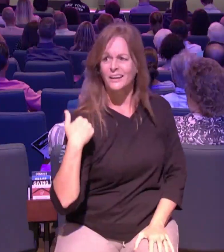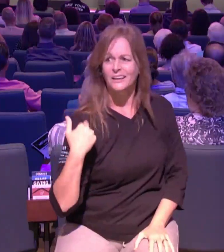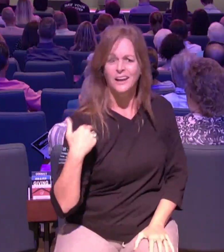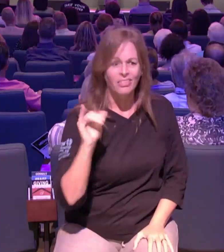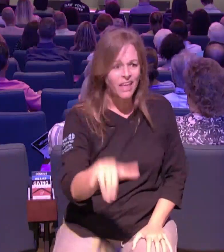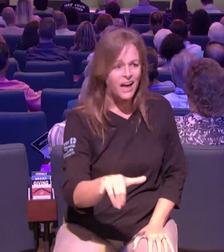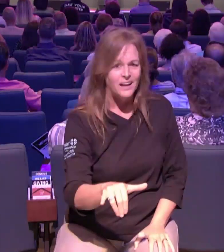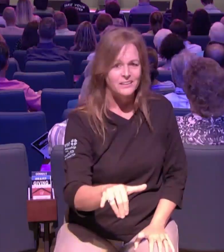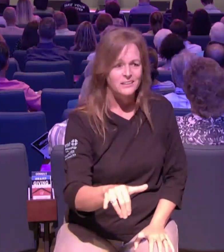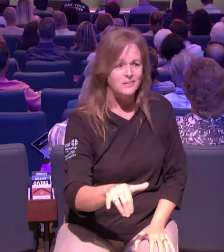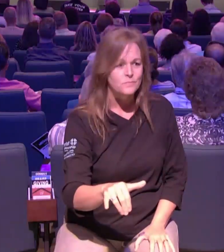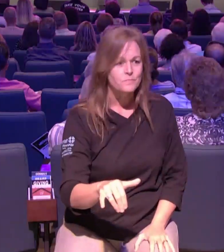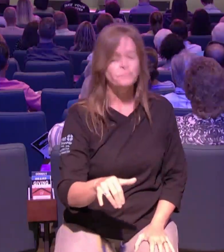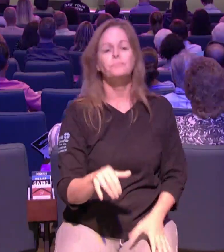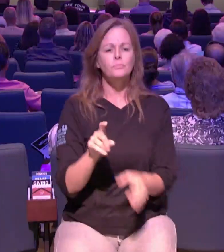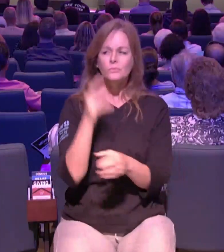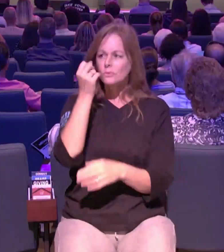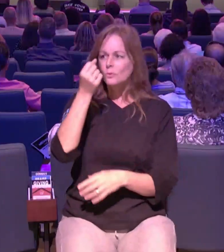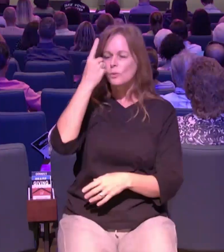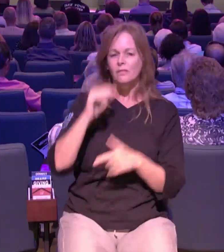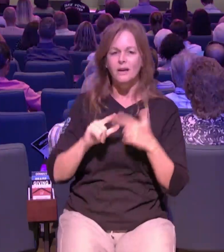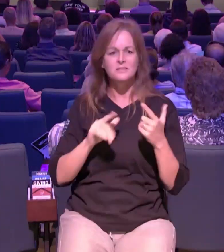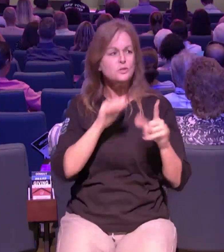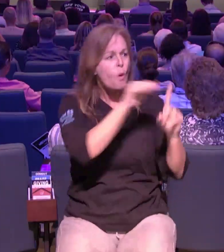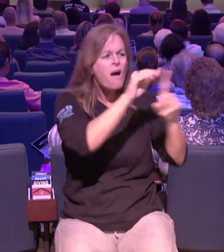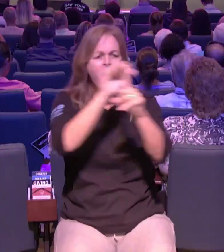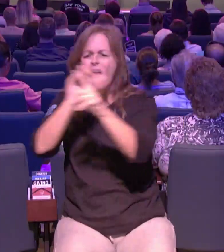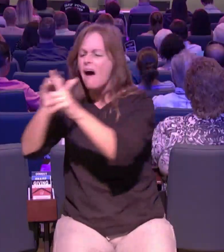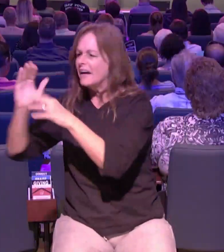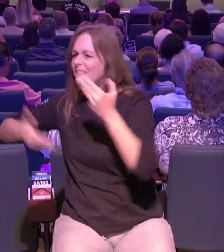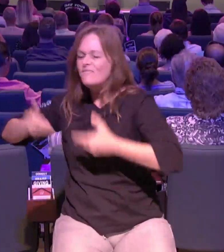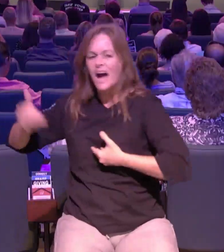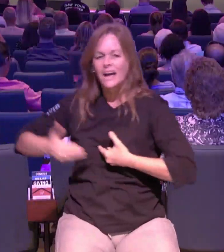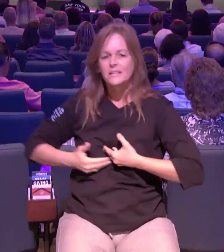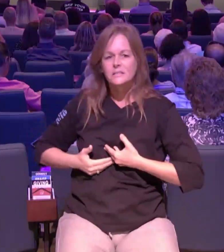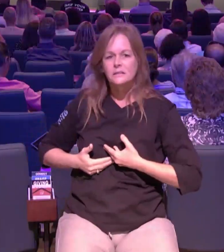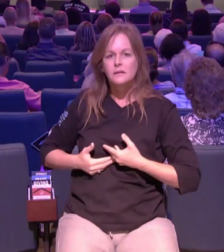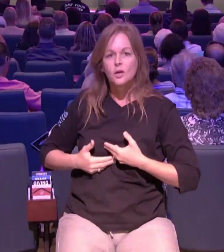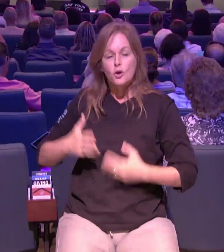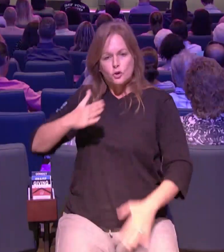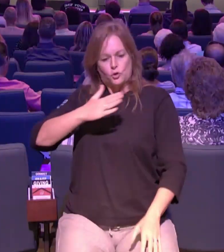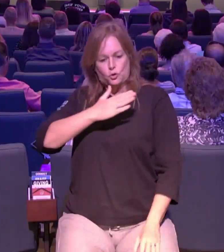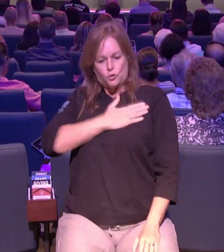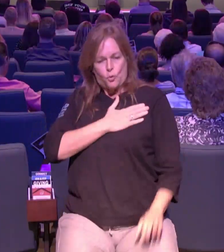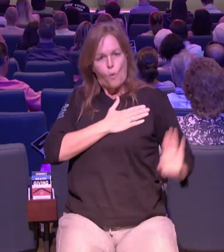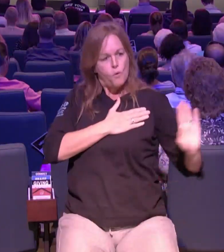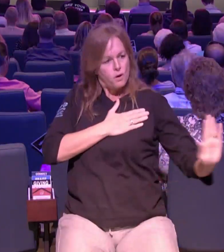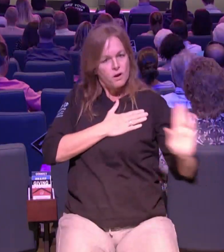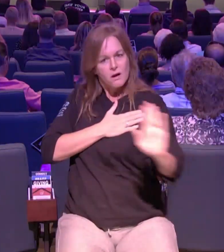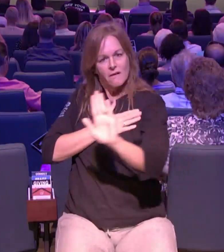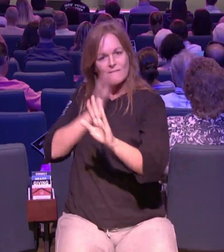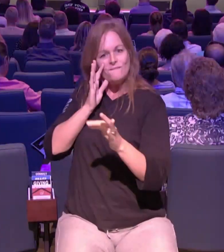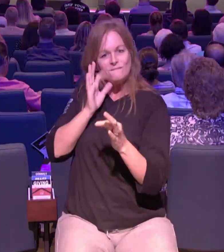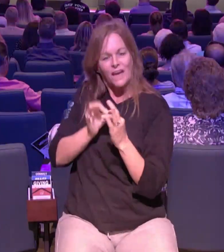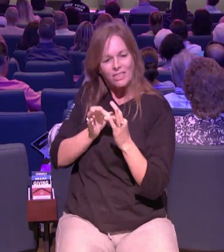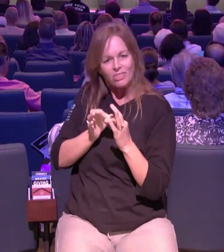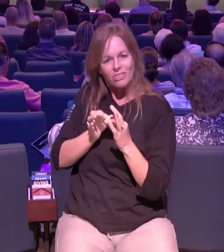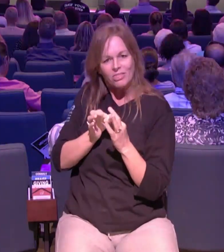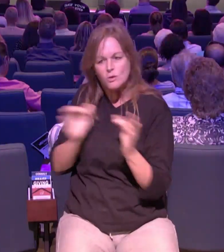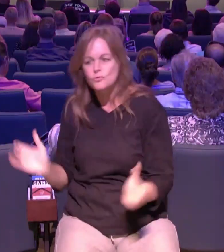them and you're going to carry them by inviting them and trying to get them to a place and looking for those opportunities and conversations where you get to speak the words